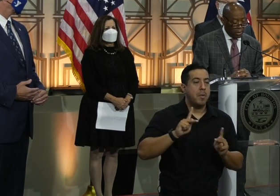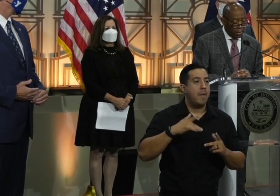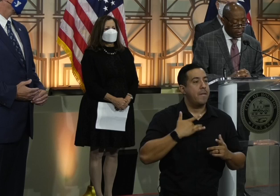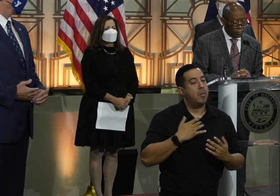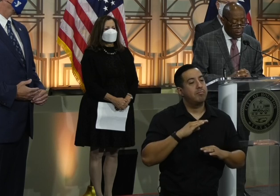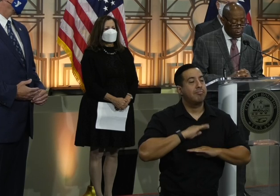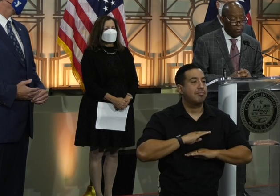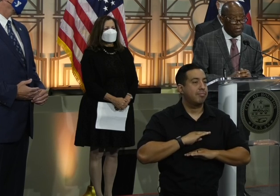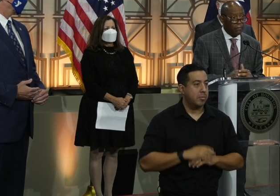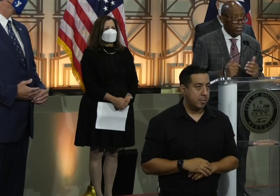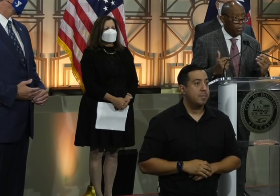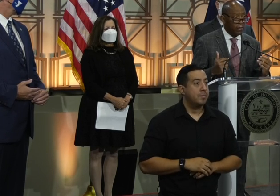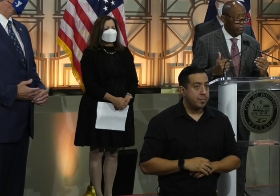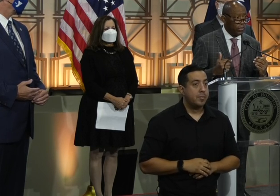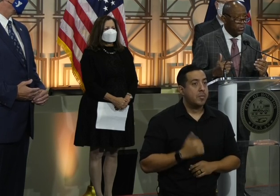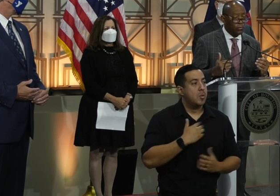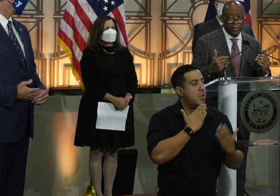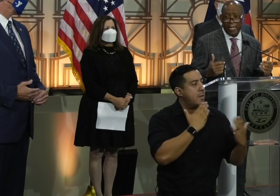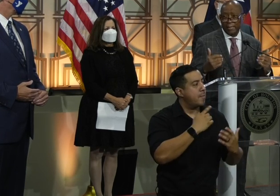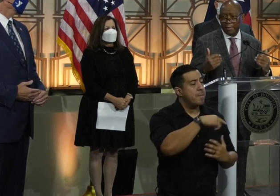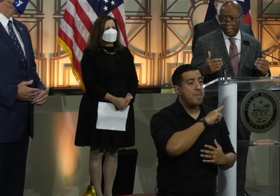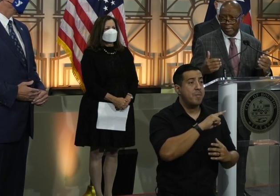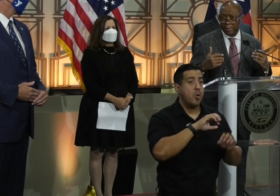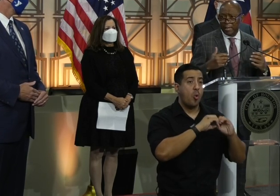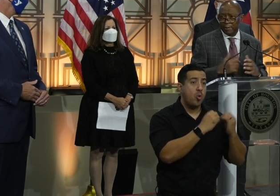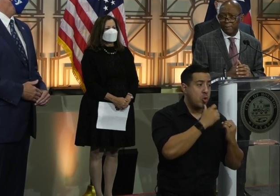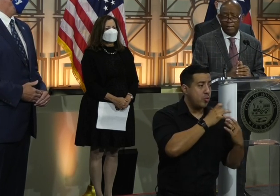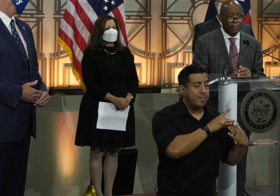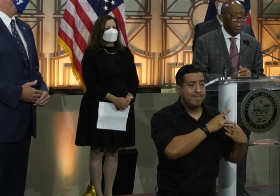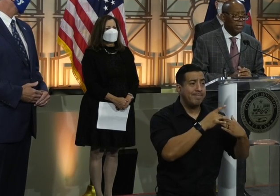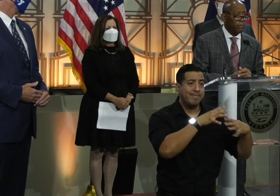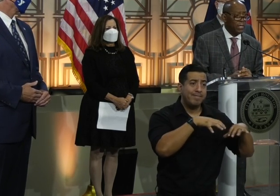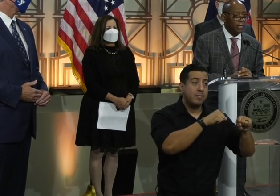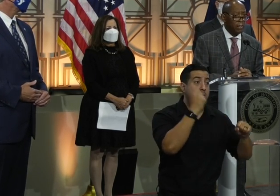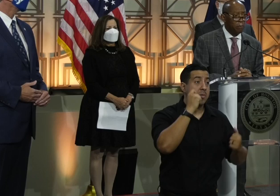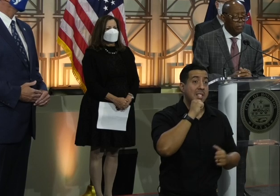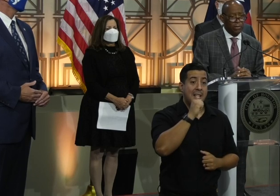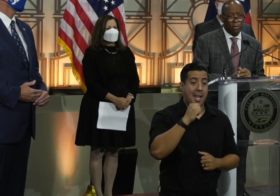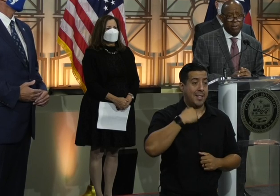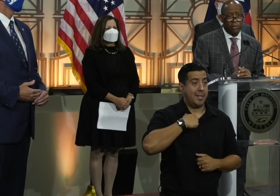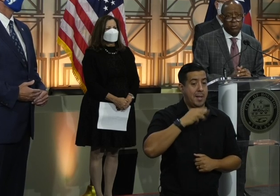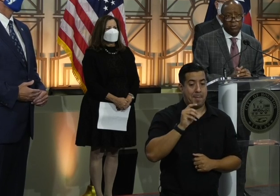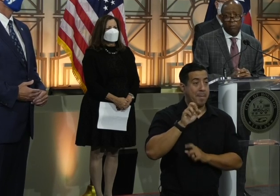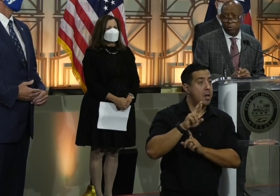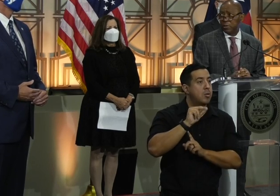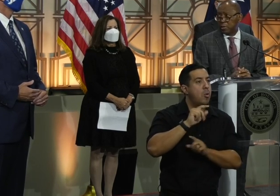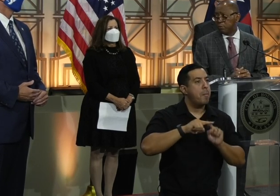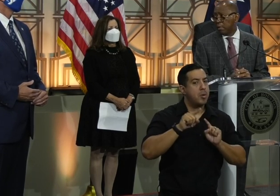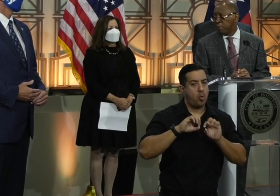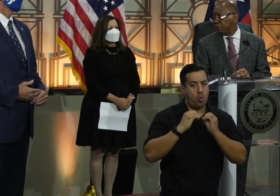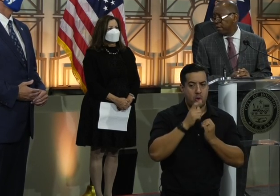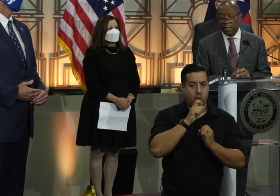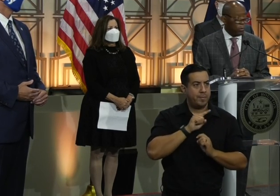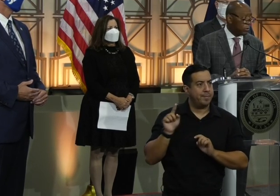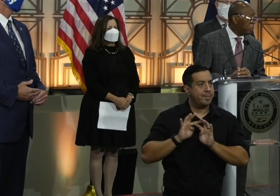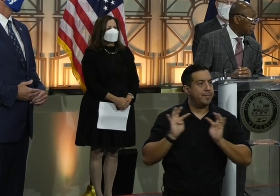warm. So I want to thank these organizations for taking the lead. It's not the mayor, but these organizations that have really stepped